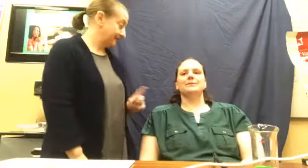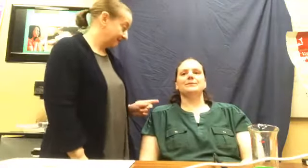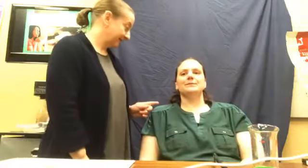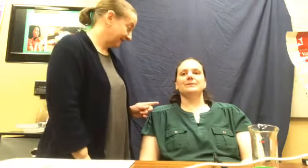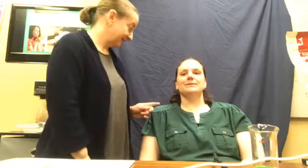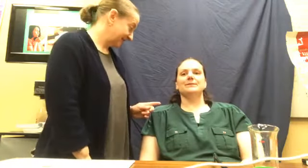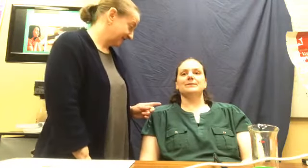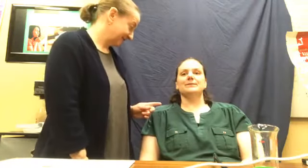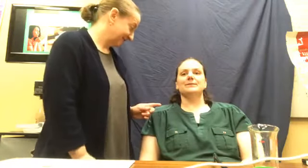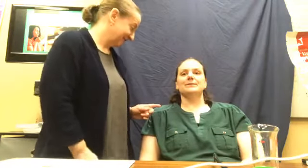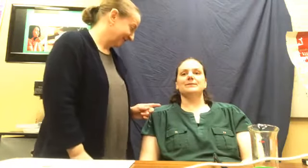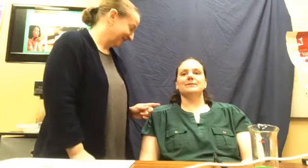you want to do this?